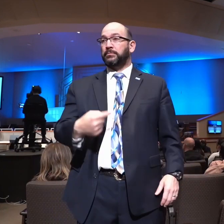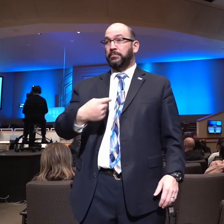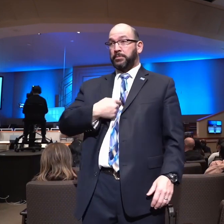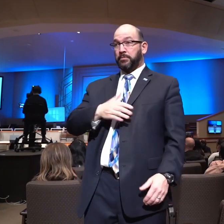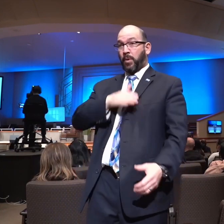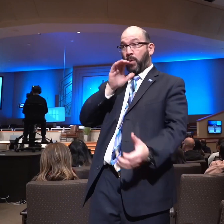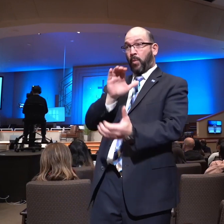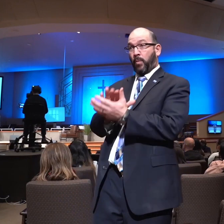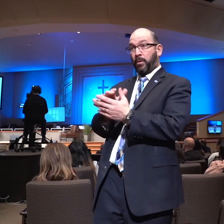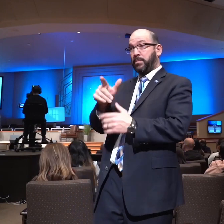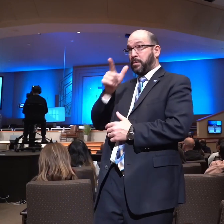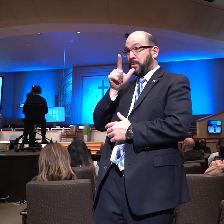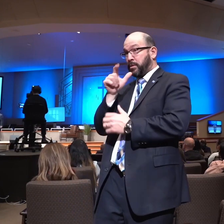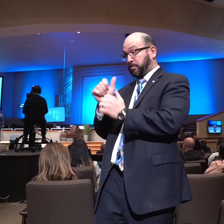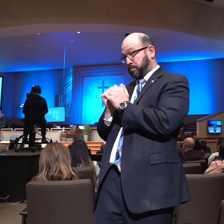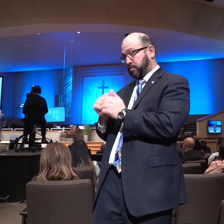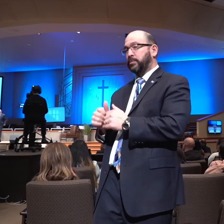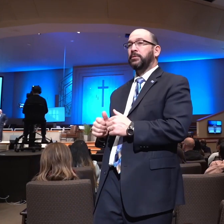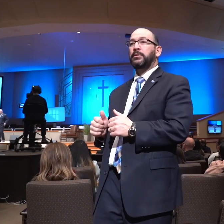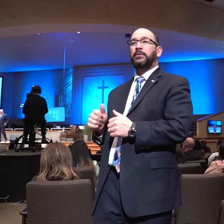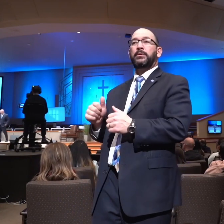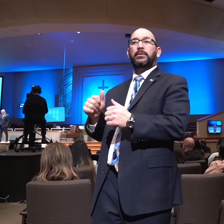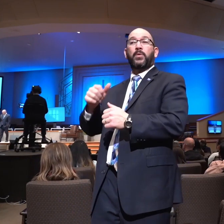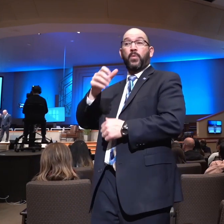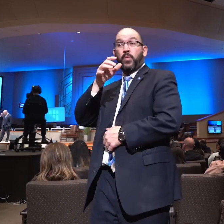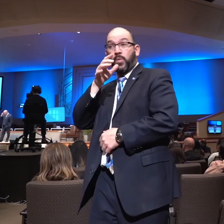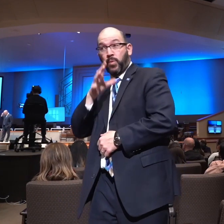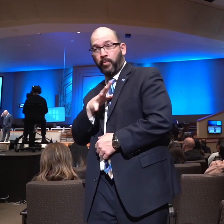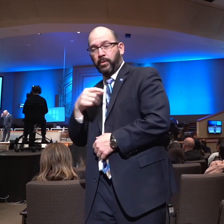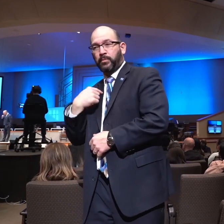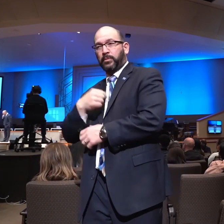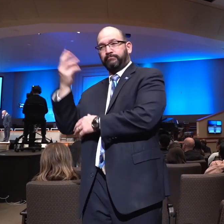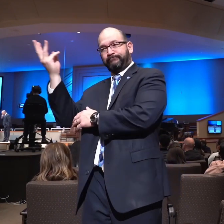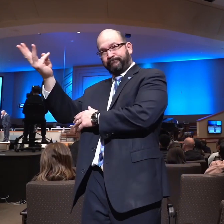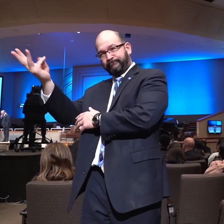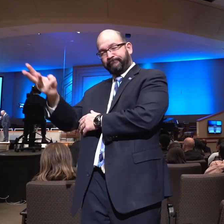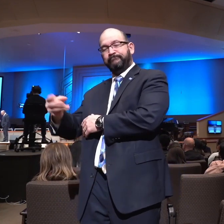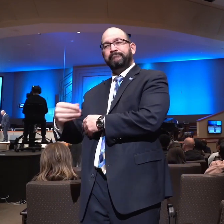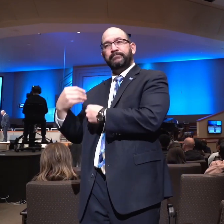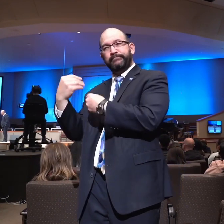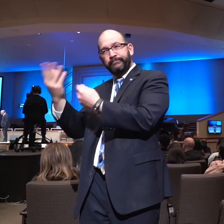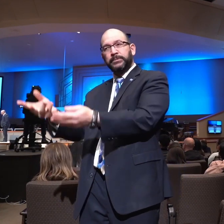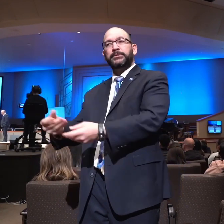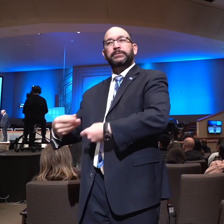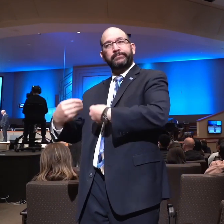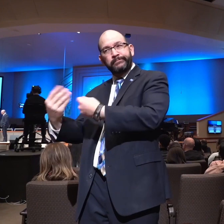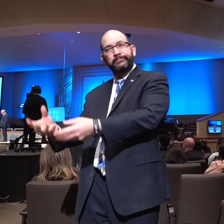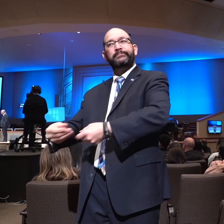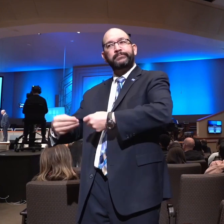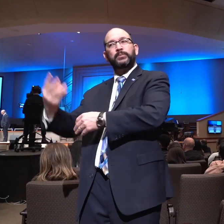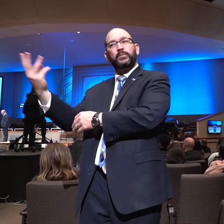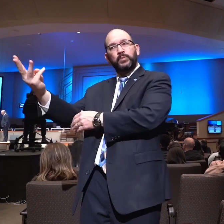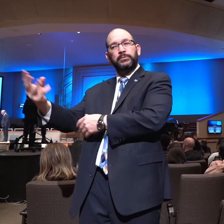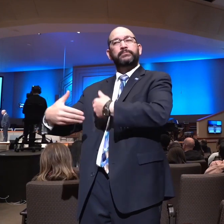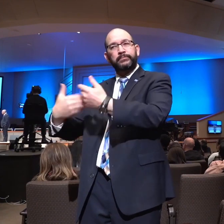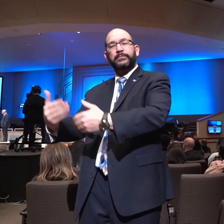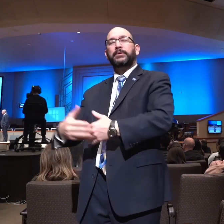there's a dear lady that we've witnessed to and given tracts to her. And a lot of times, she's just not